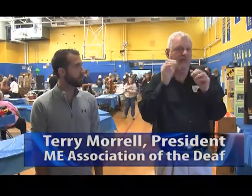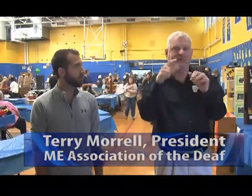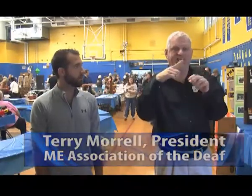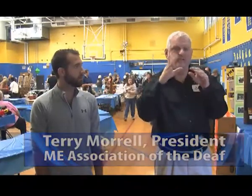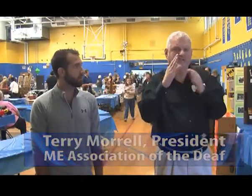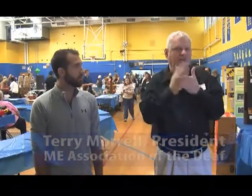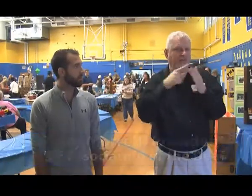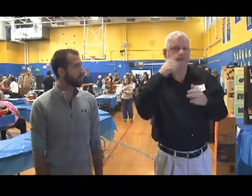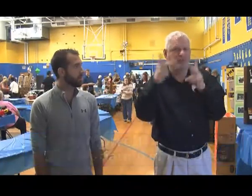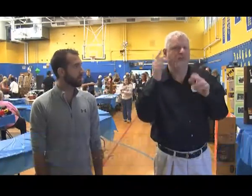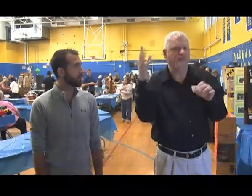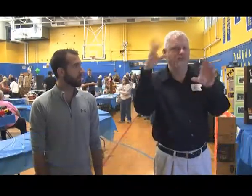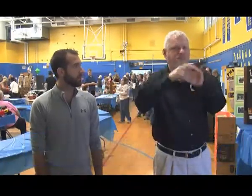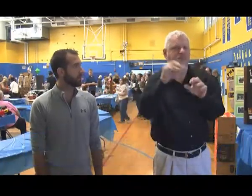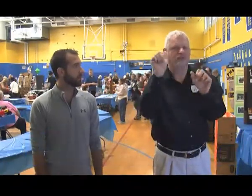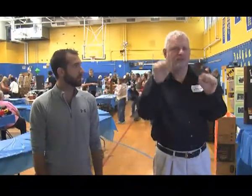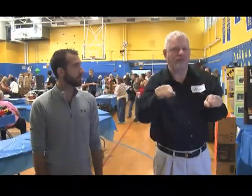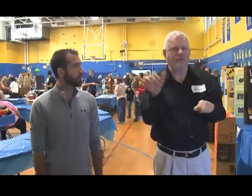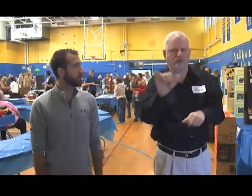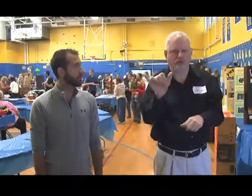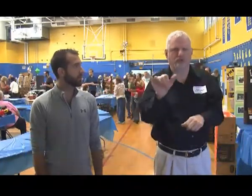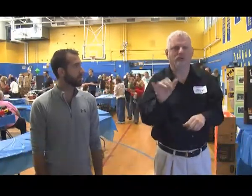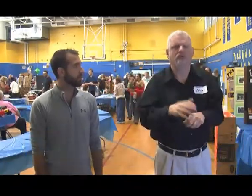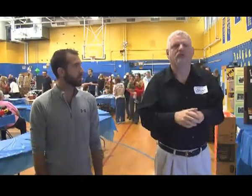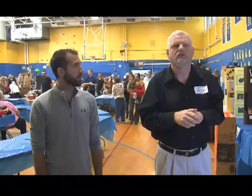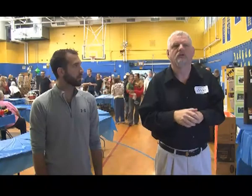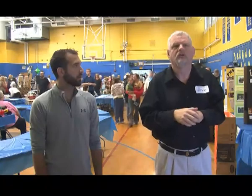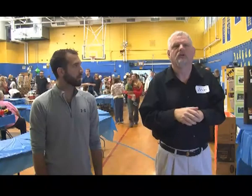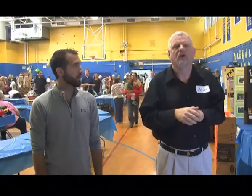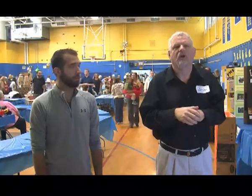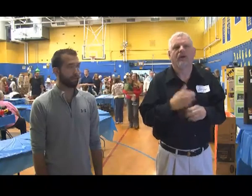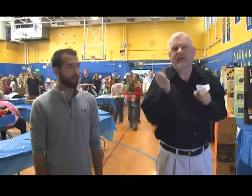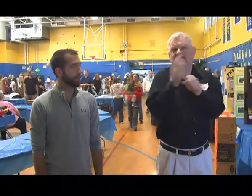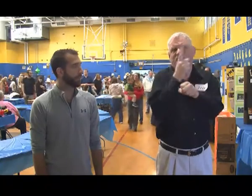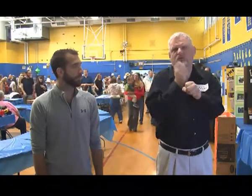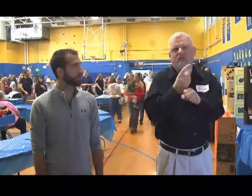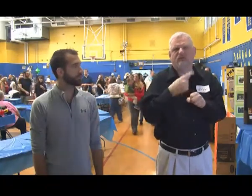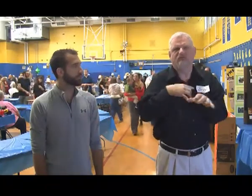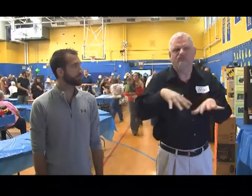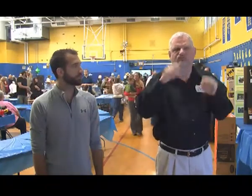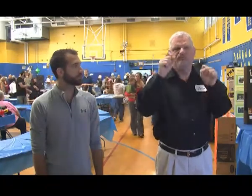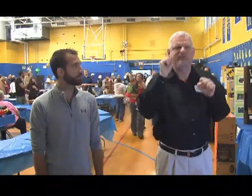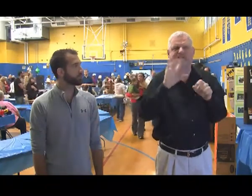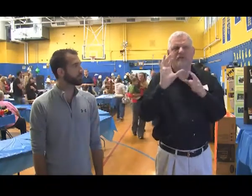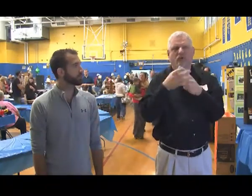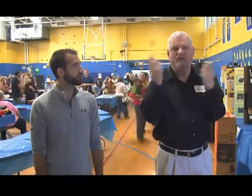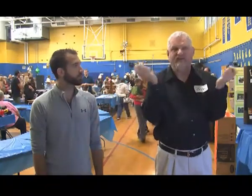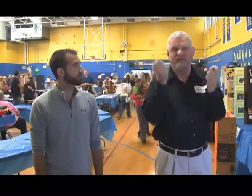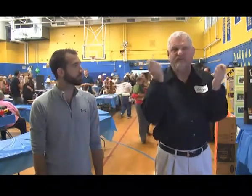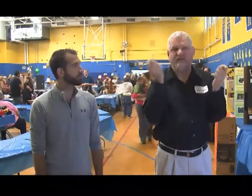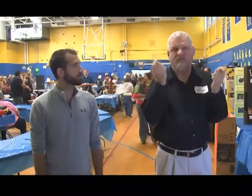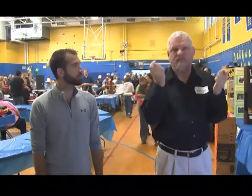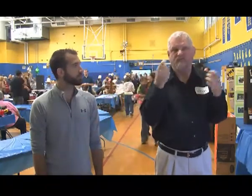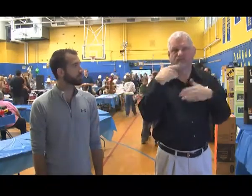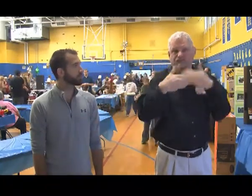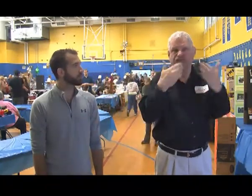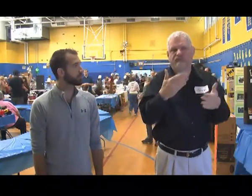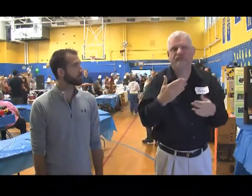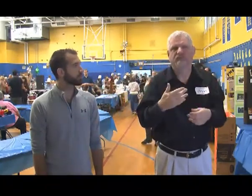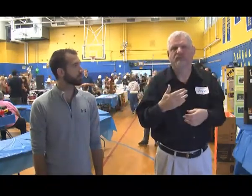deaf and hard of hearing people from all over the state and hearing people are able to join as well. Every year we host the Deaf Culture